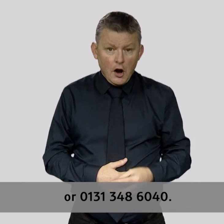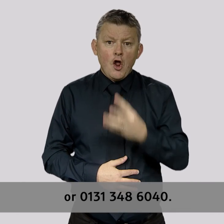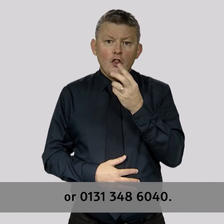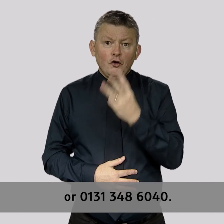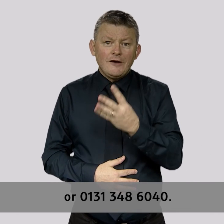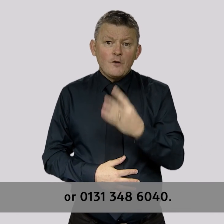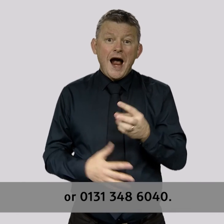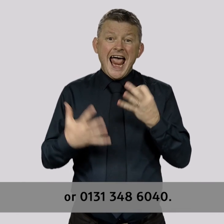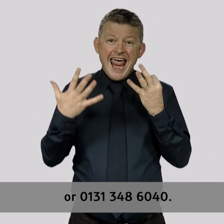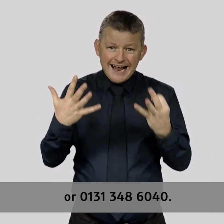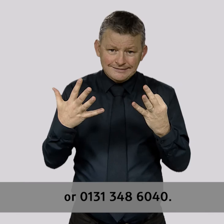6040